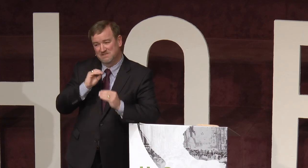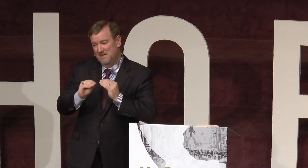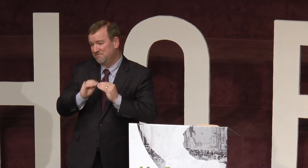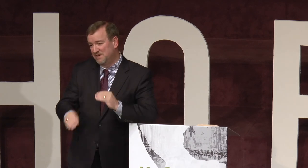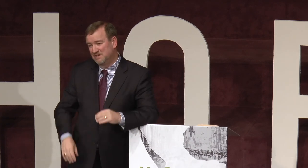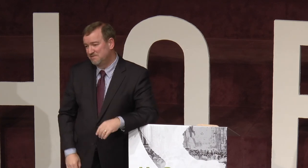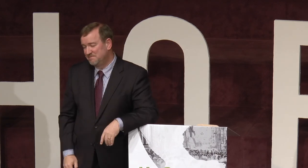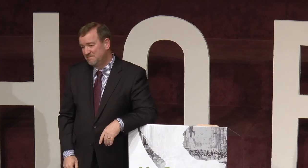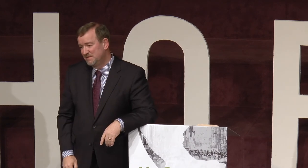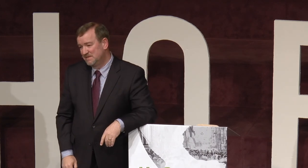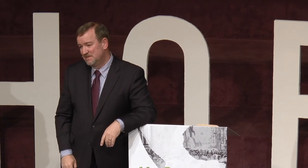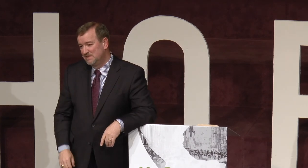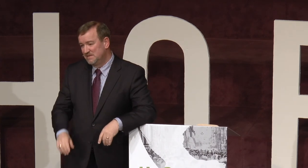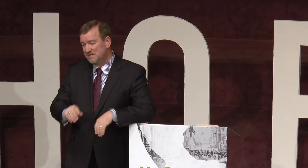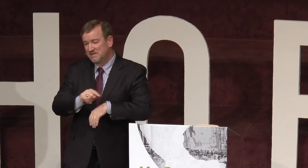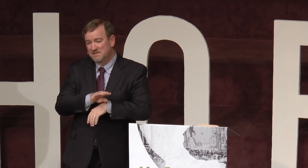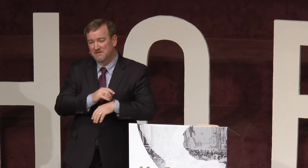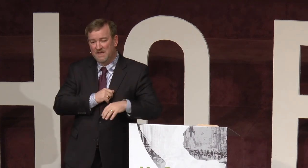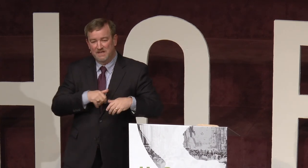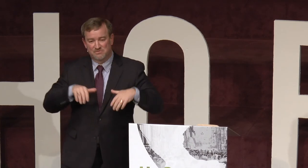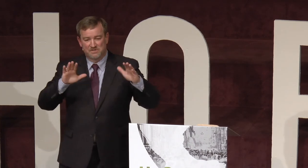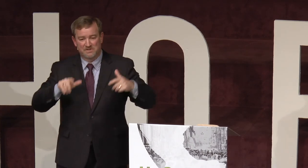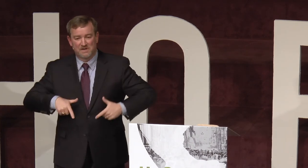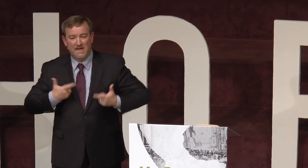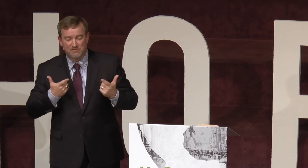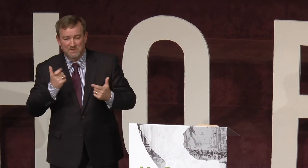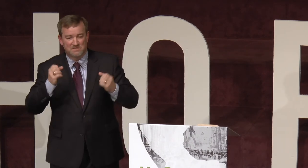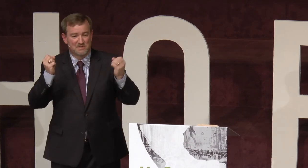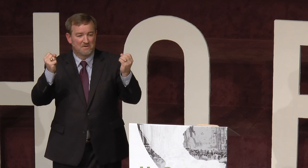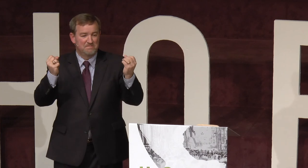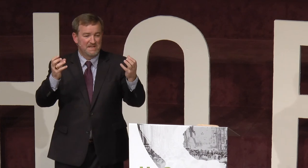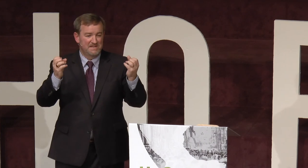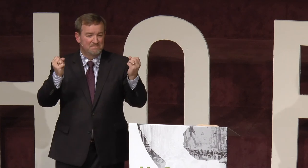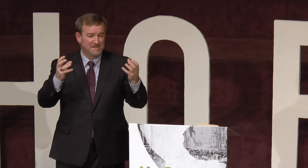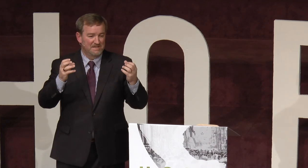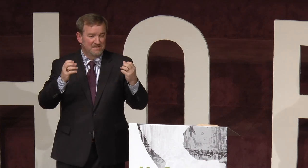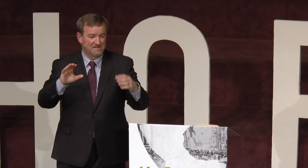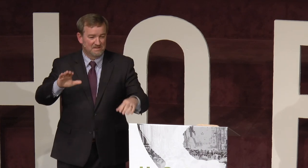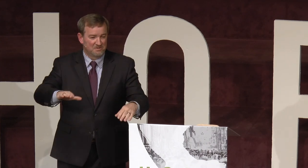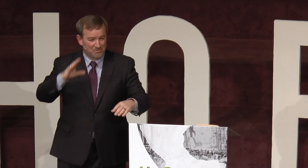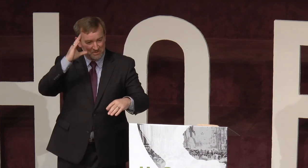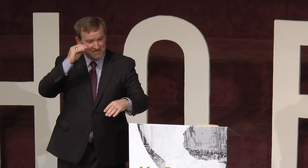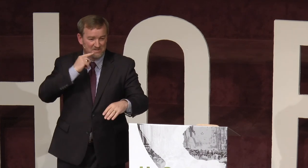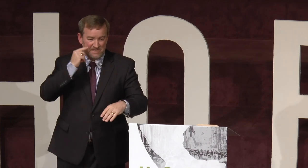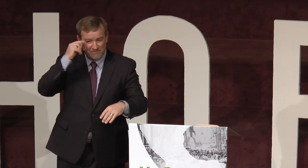that's not fair. Terry and I surrendered our lives because there are many, many little boys, little deaf